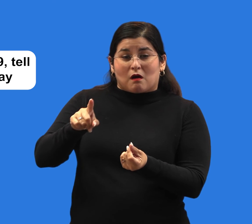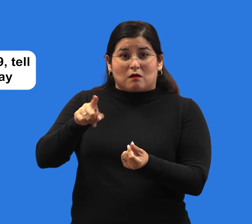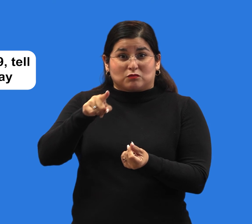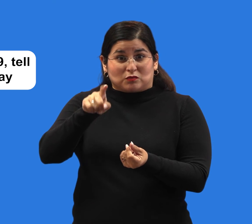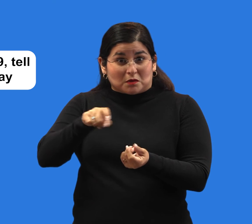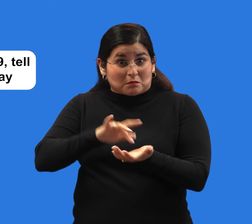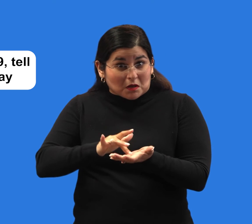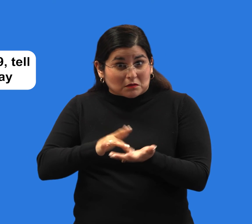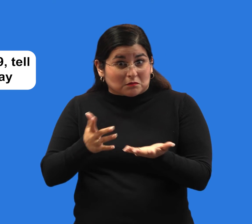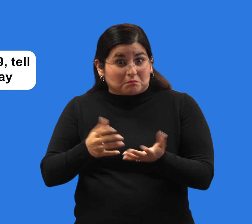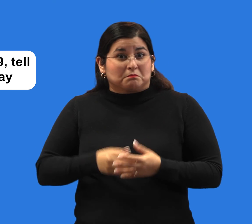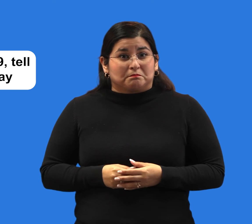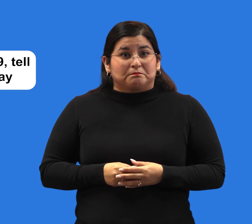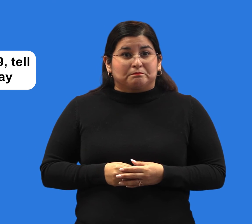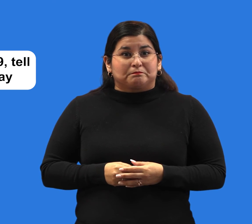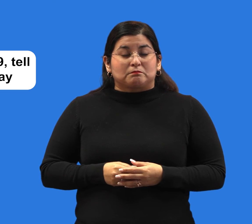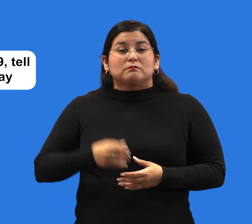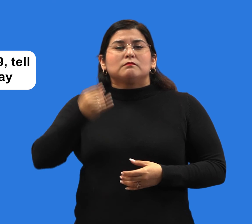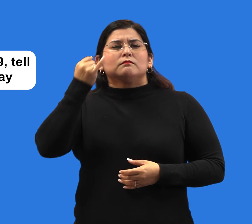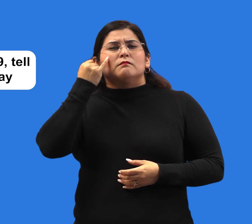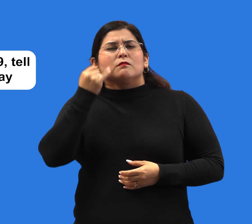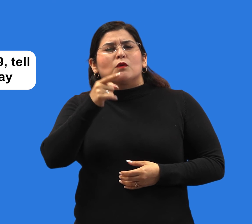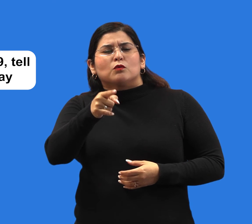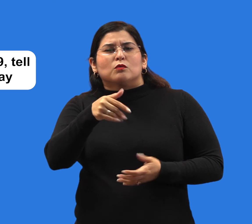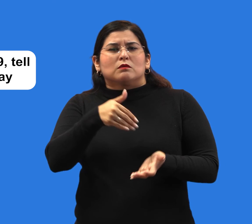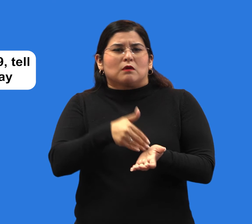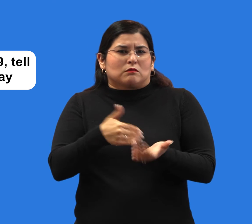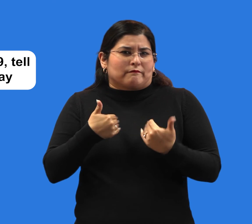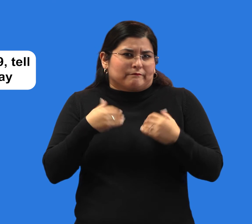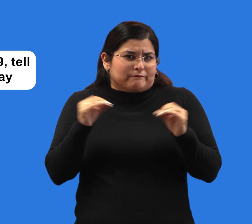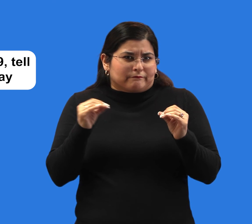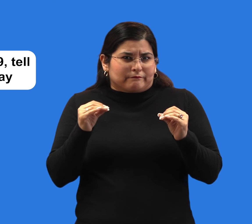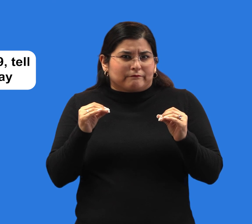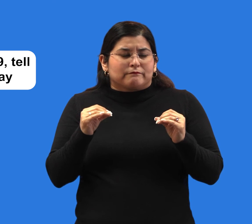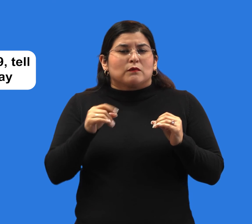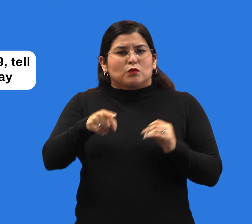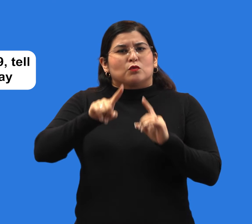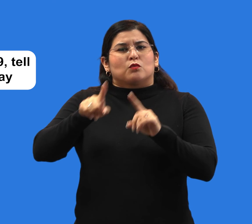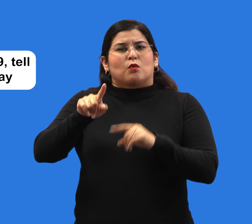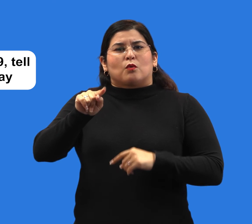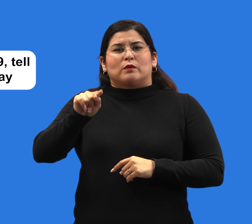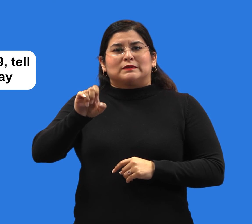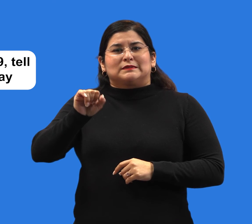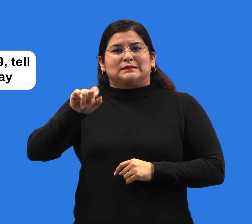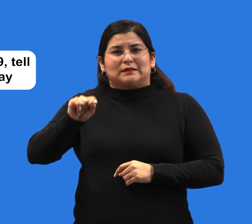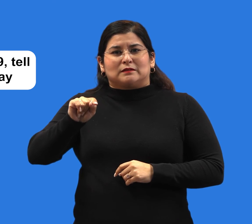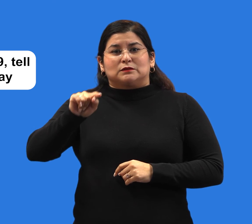take medicine for COVID-19. If you don't have a doctor, you can get treatment